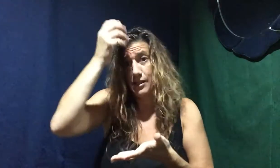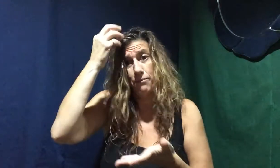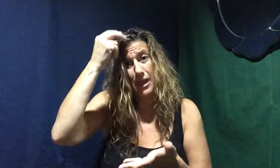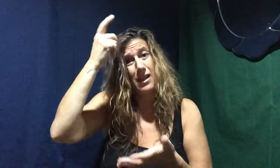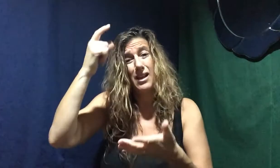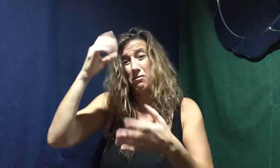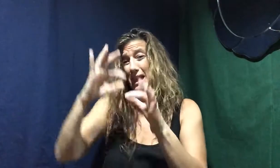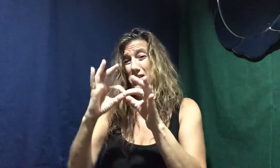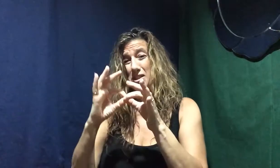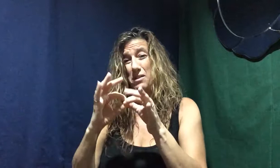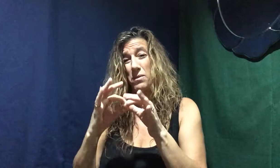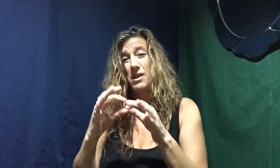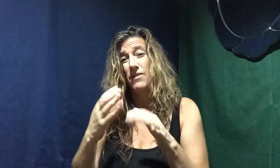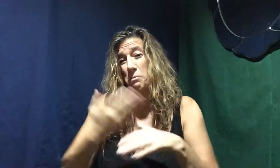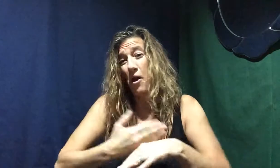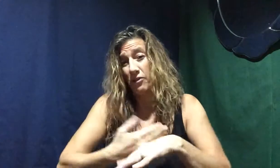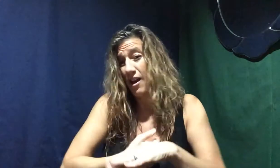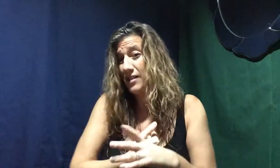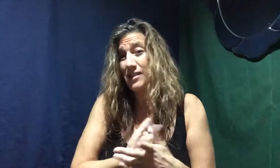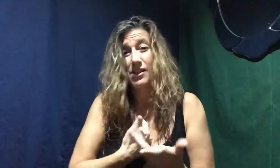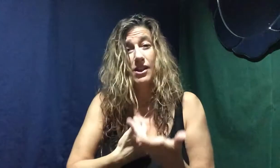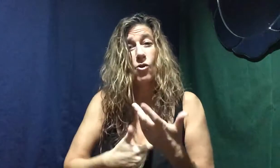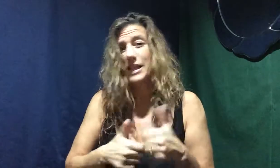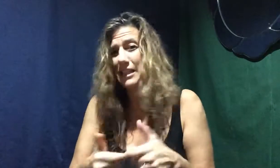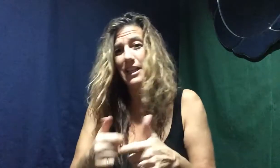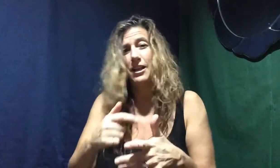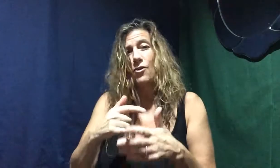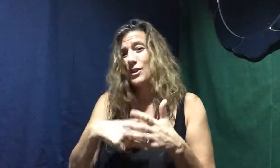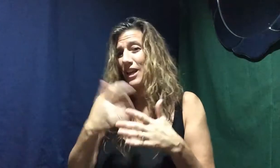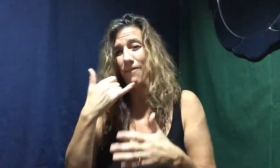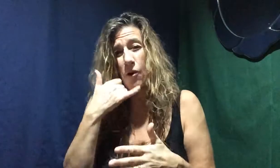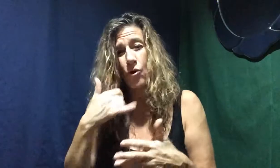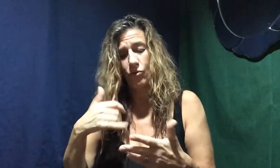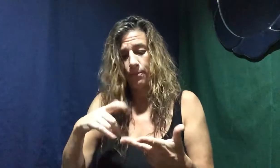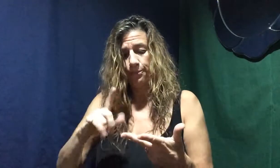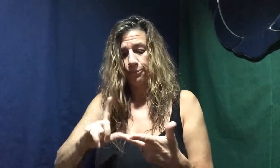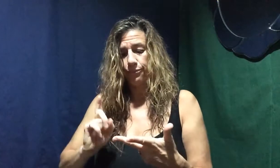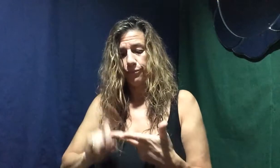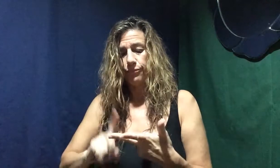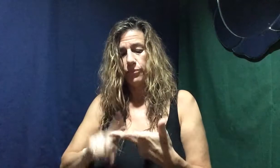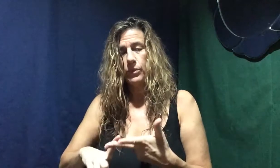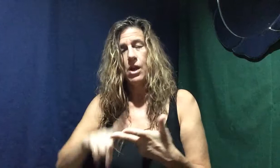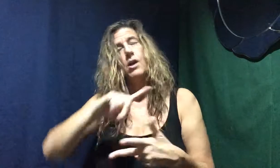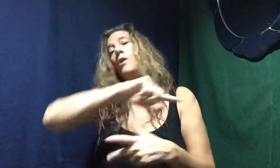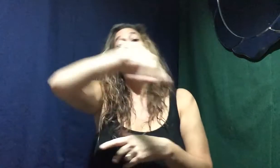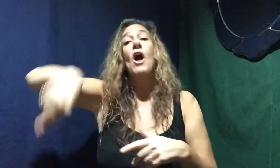something in a relationship that's bothering us or texting or checking the phone. We